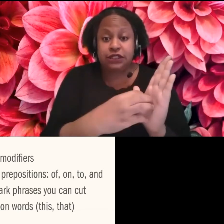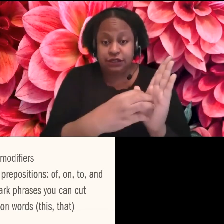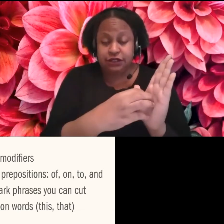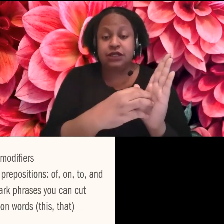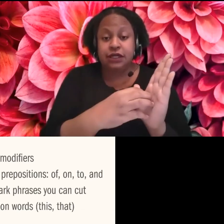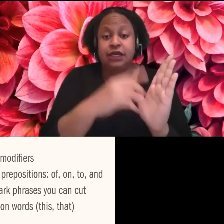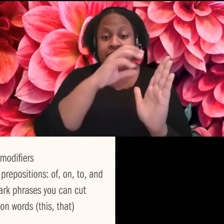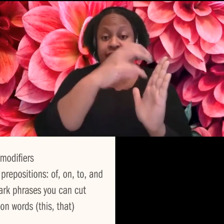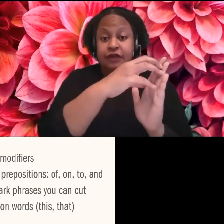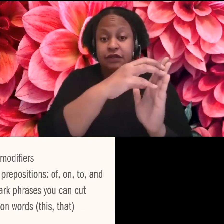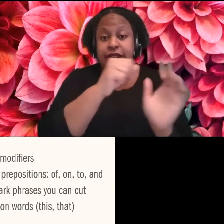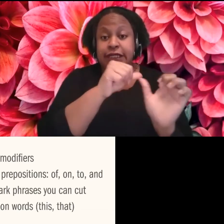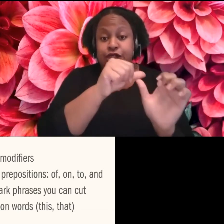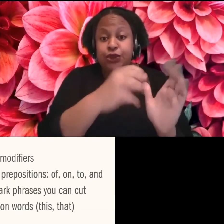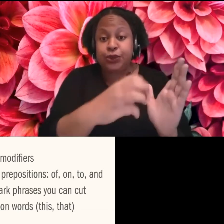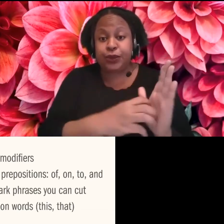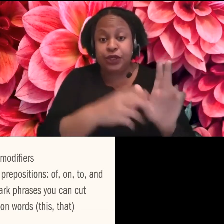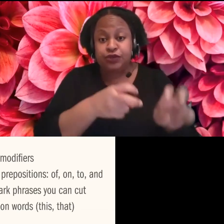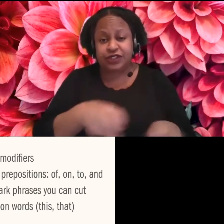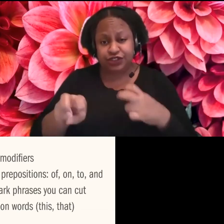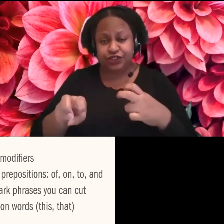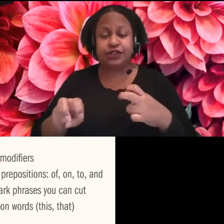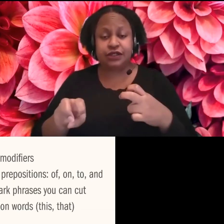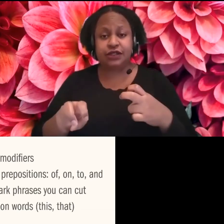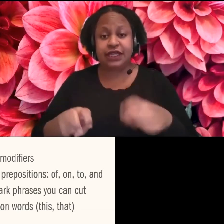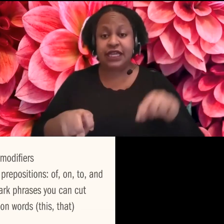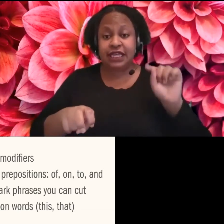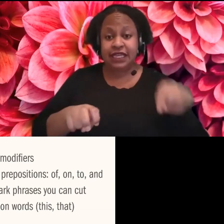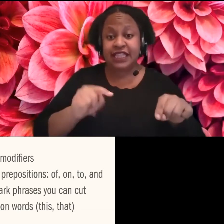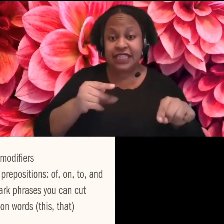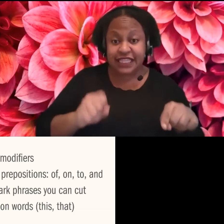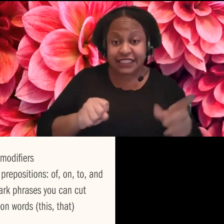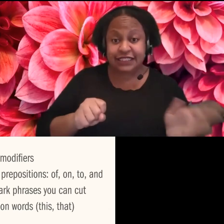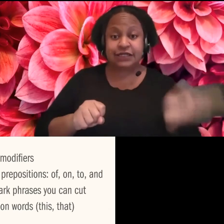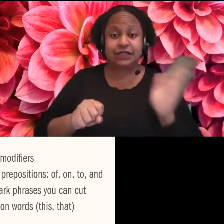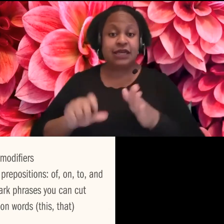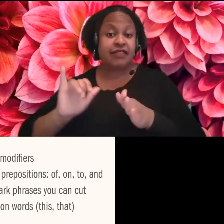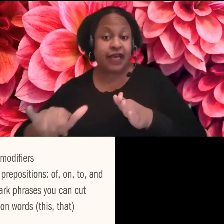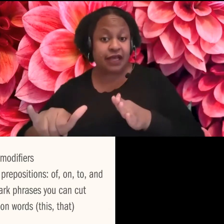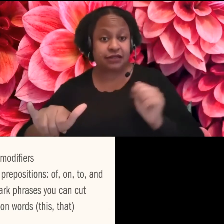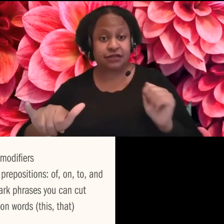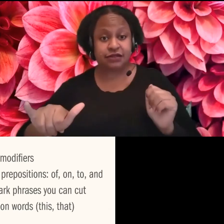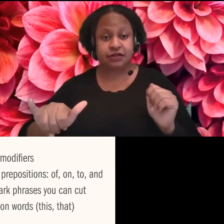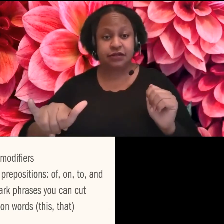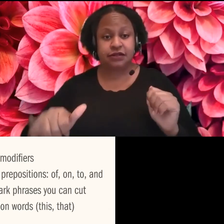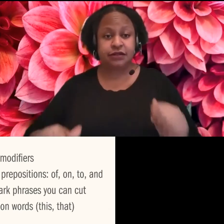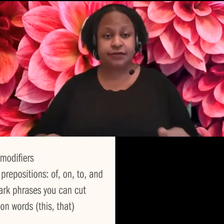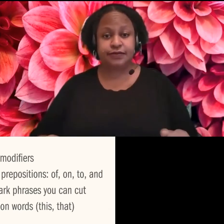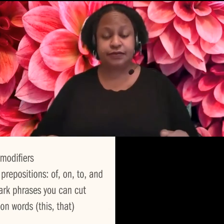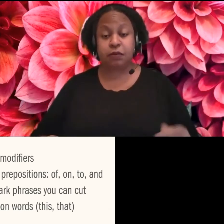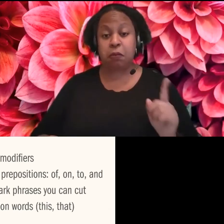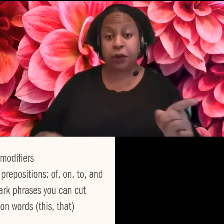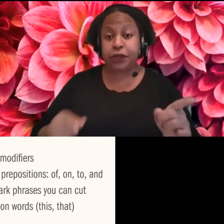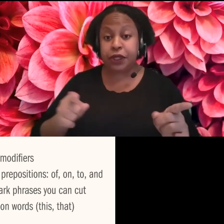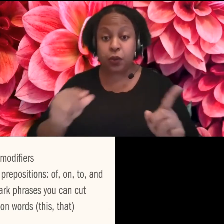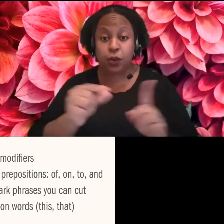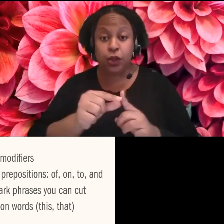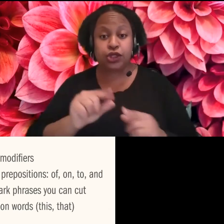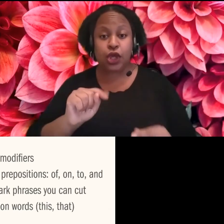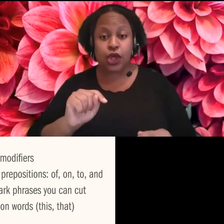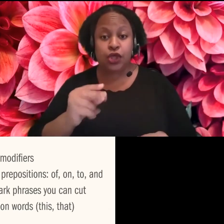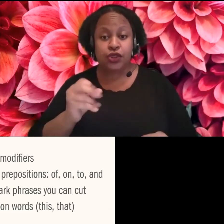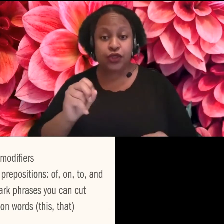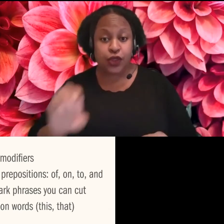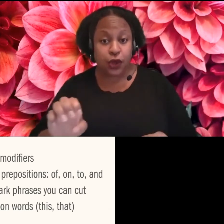section, use your transition words. So like this, that, um, these are pointing words, those, the,